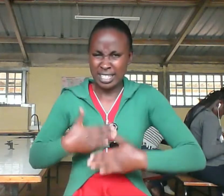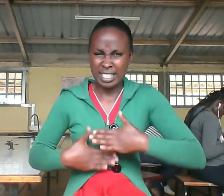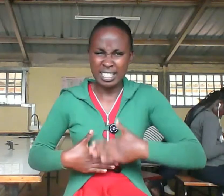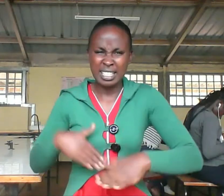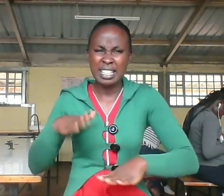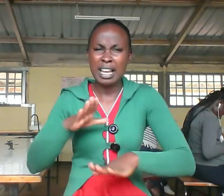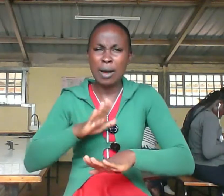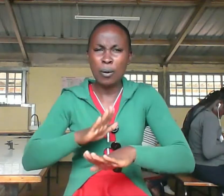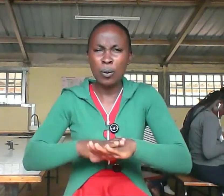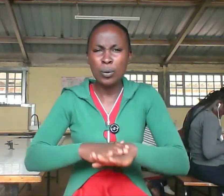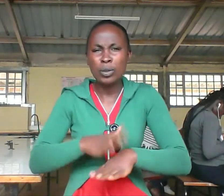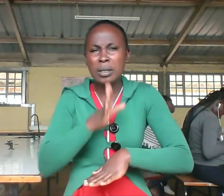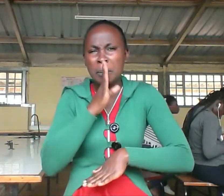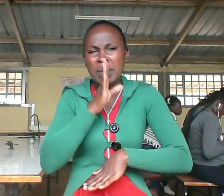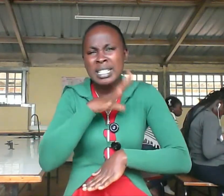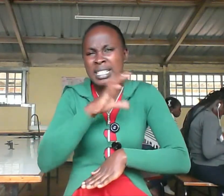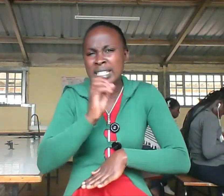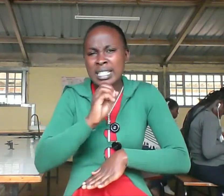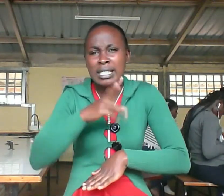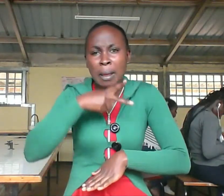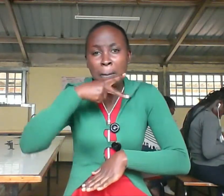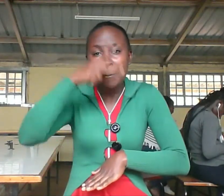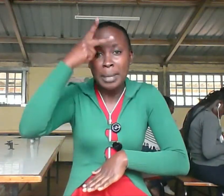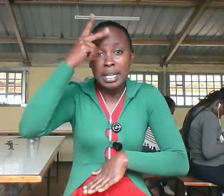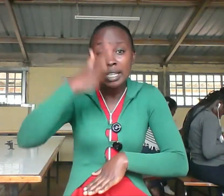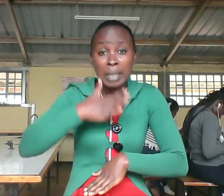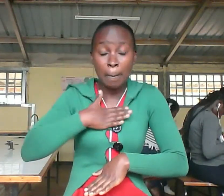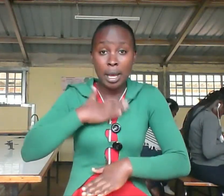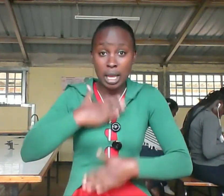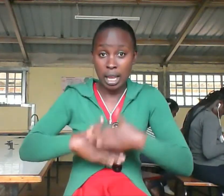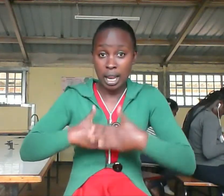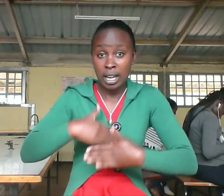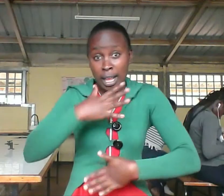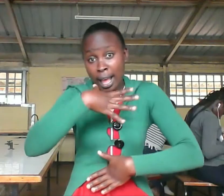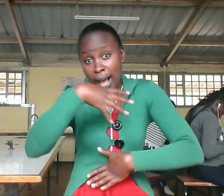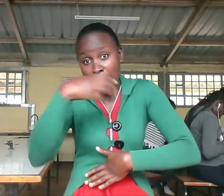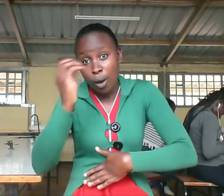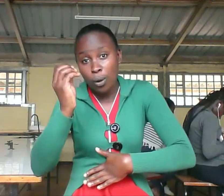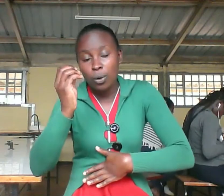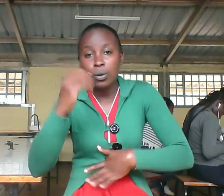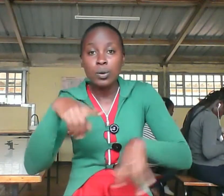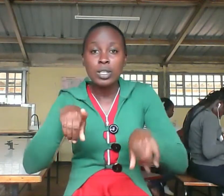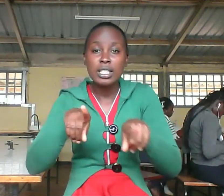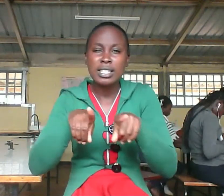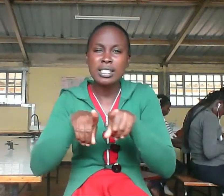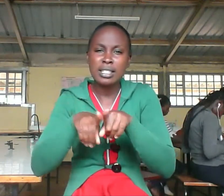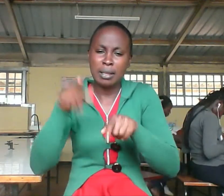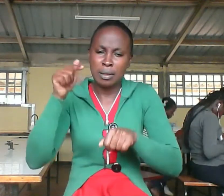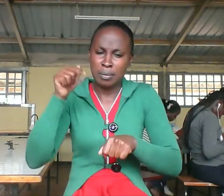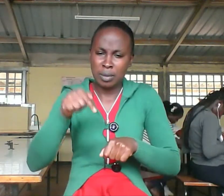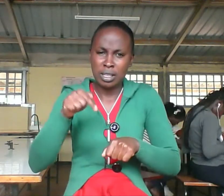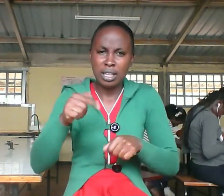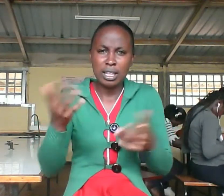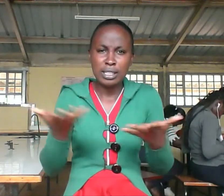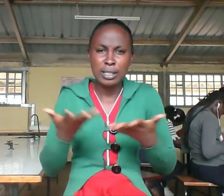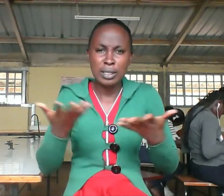my parents were about to leave and this this is where homesick started